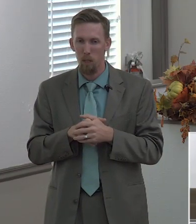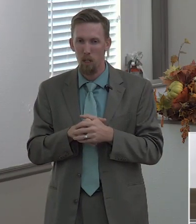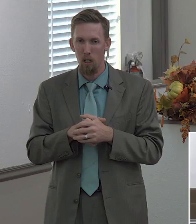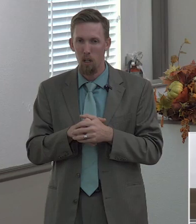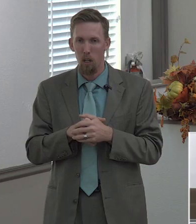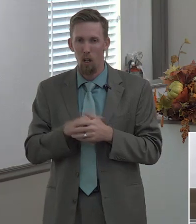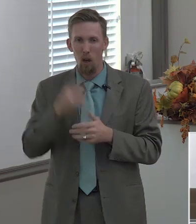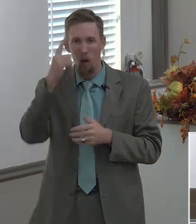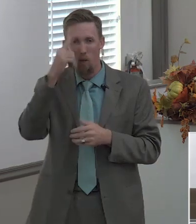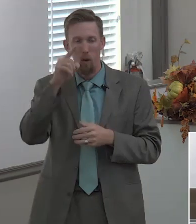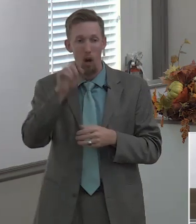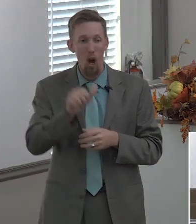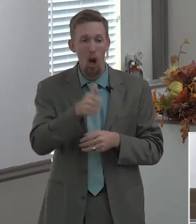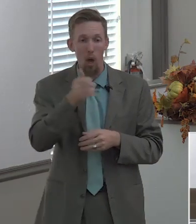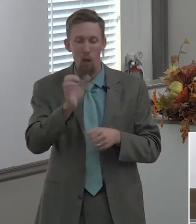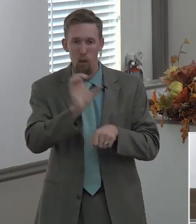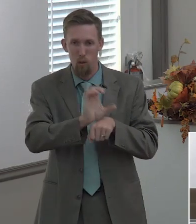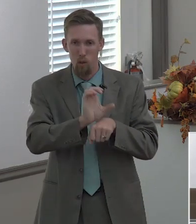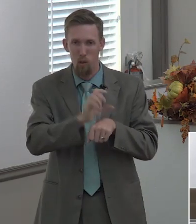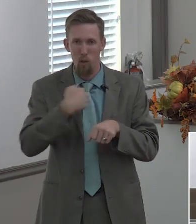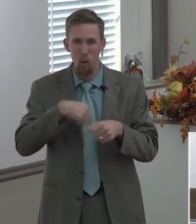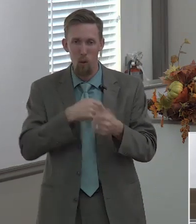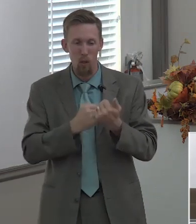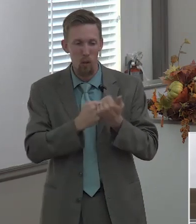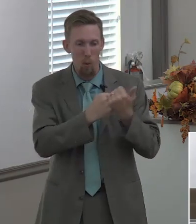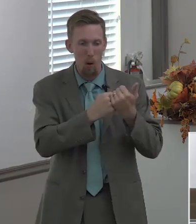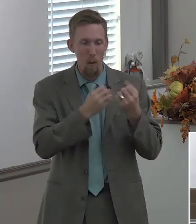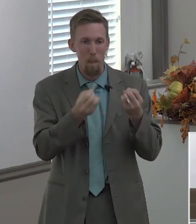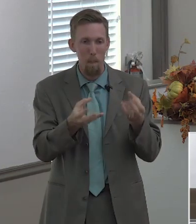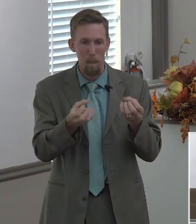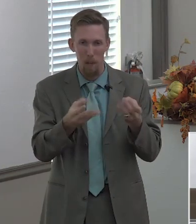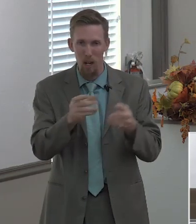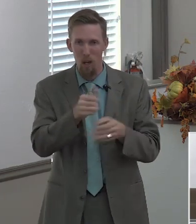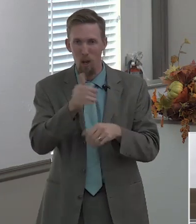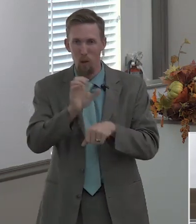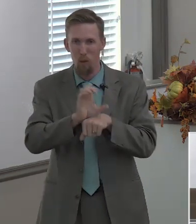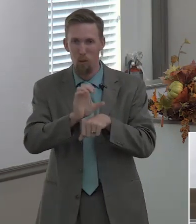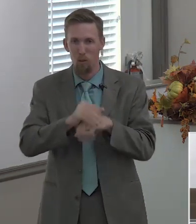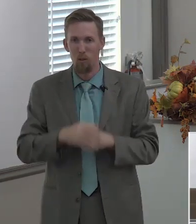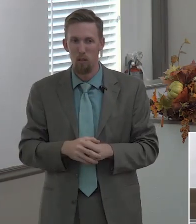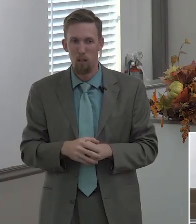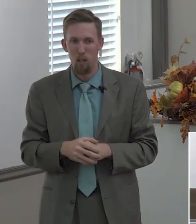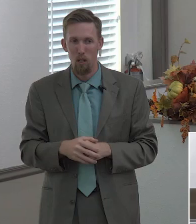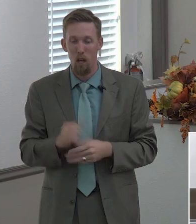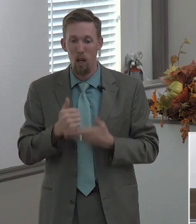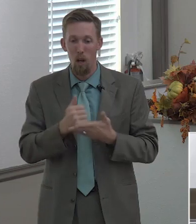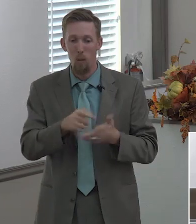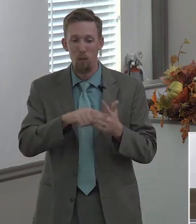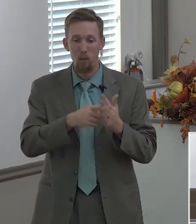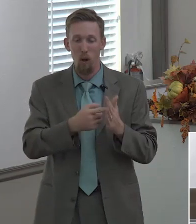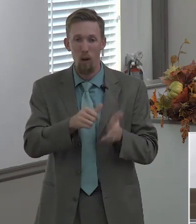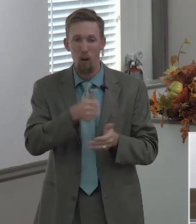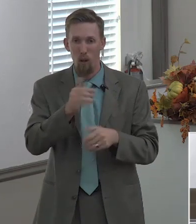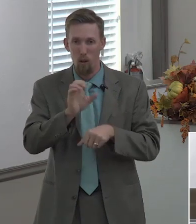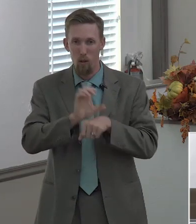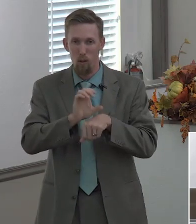and that that has been shown over and over and over these last many years